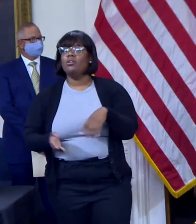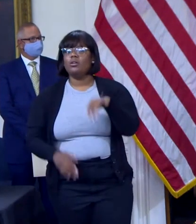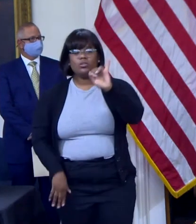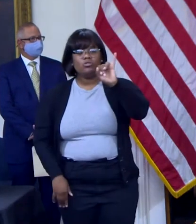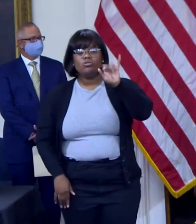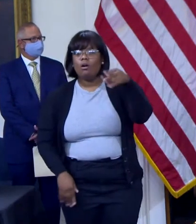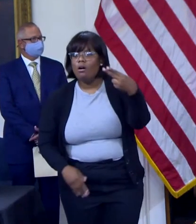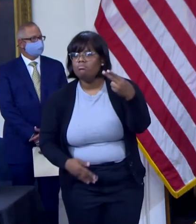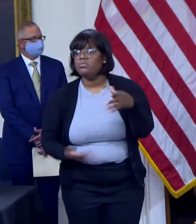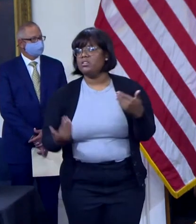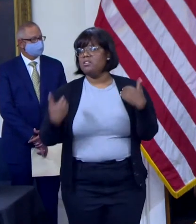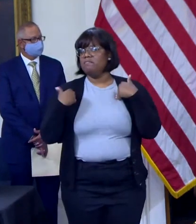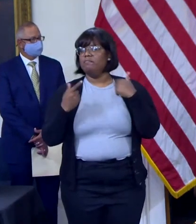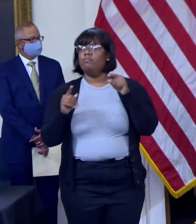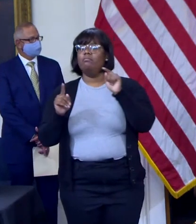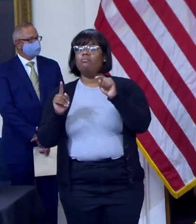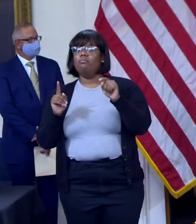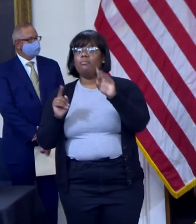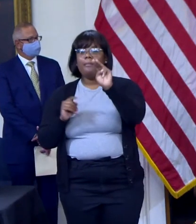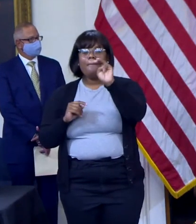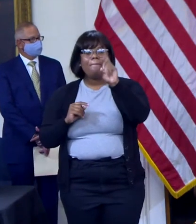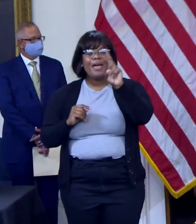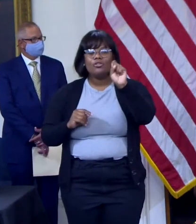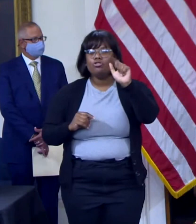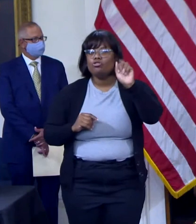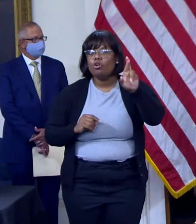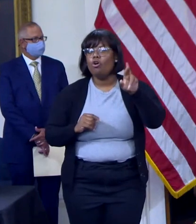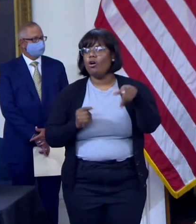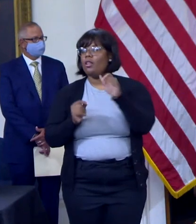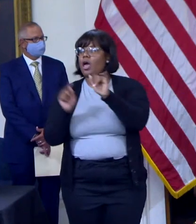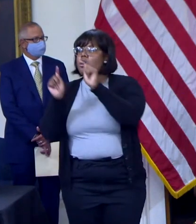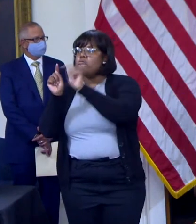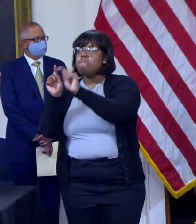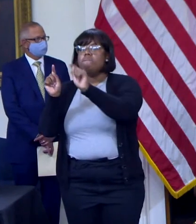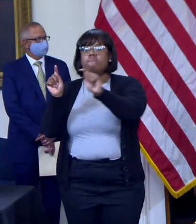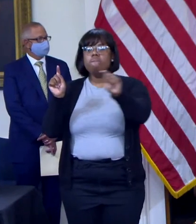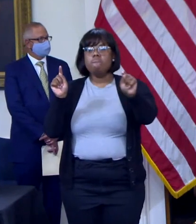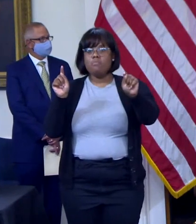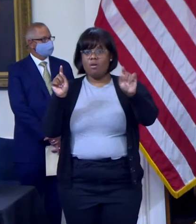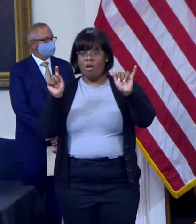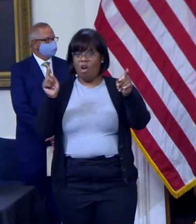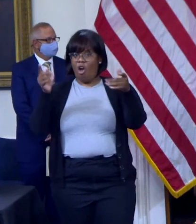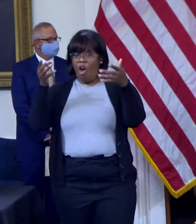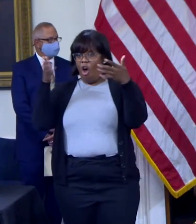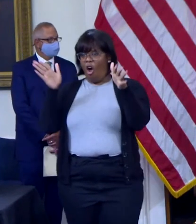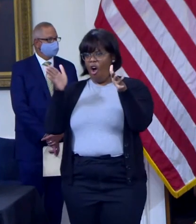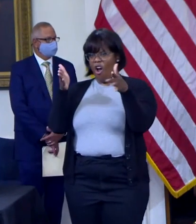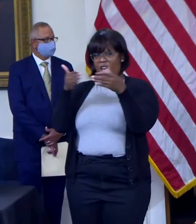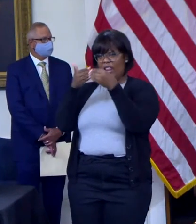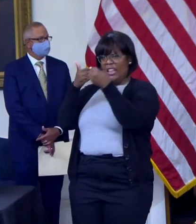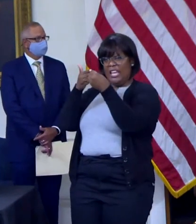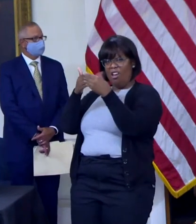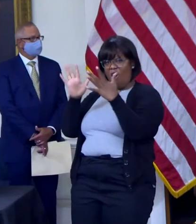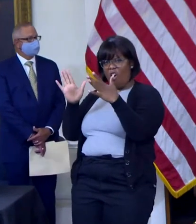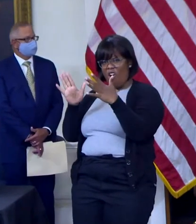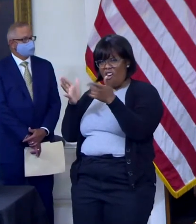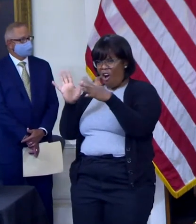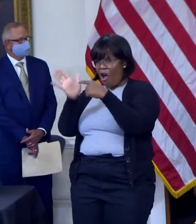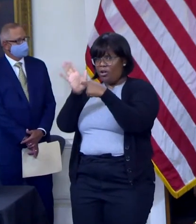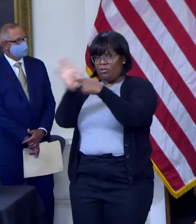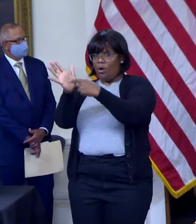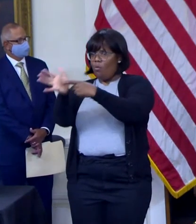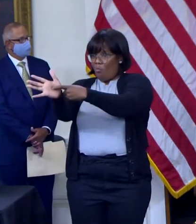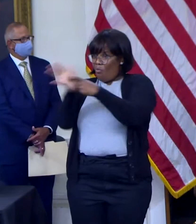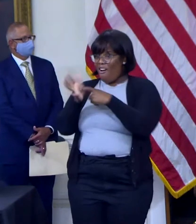MedStar, GBMC Healthcare and others, they have already led by example by mandating vaccines for all of their